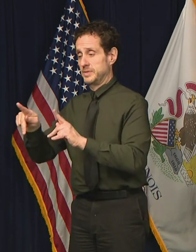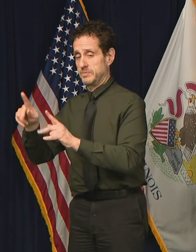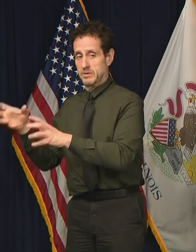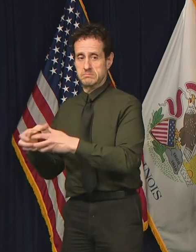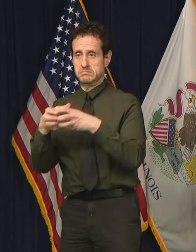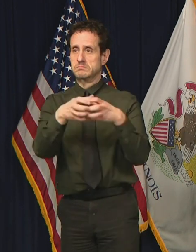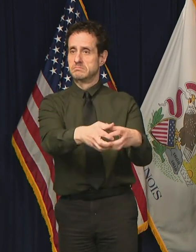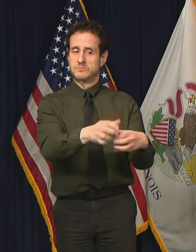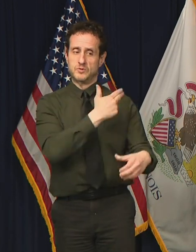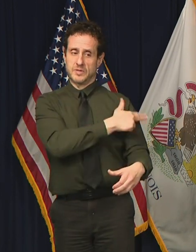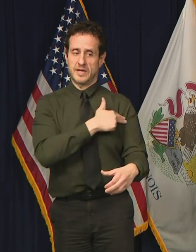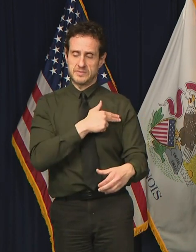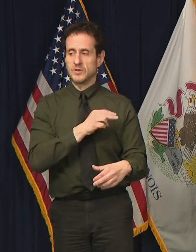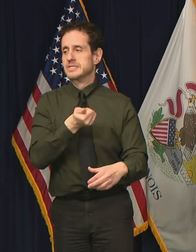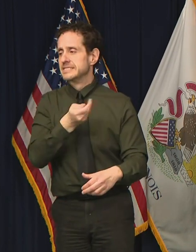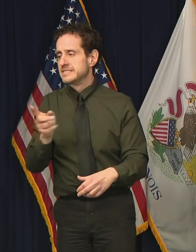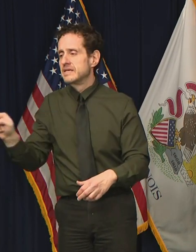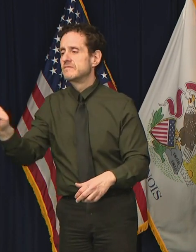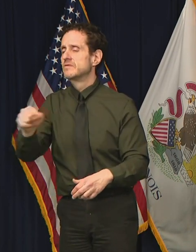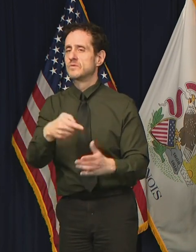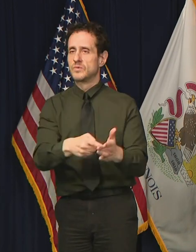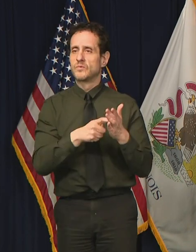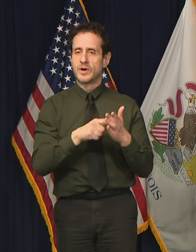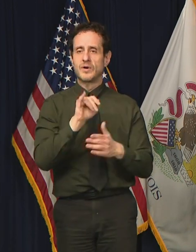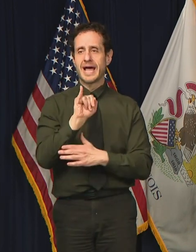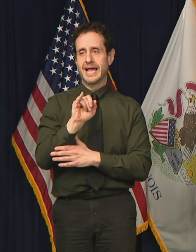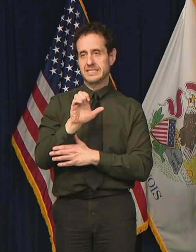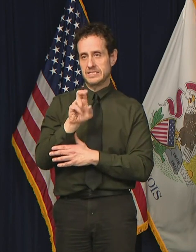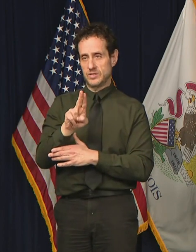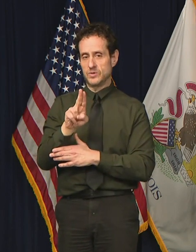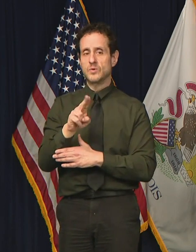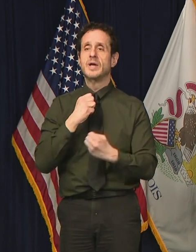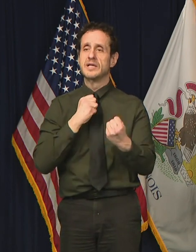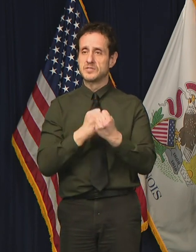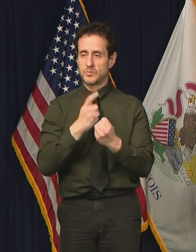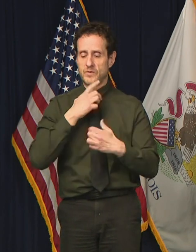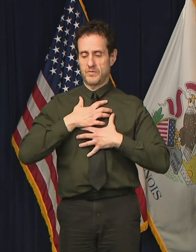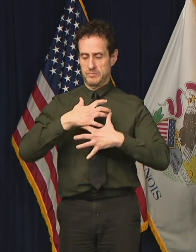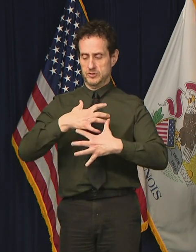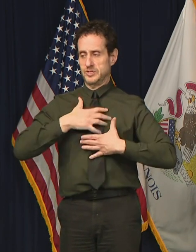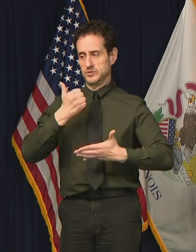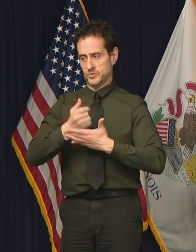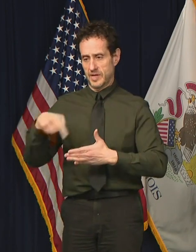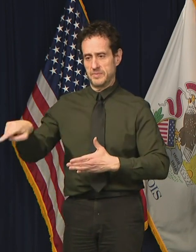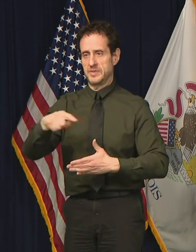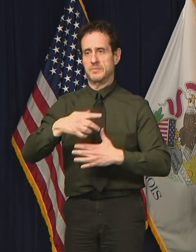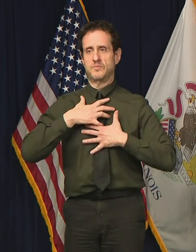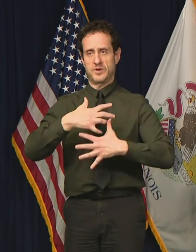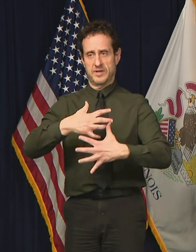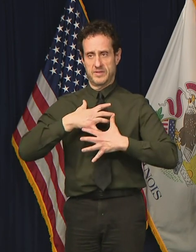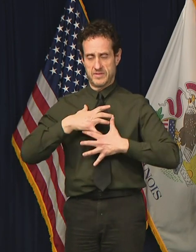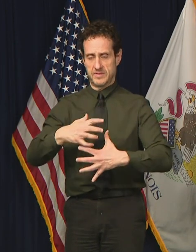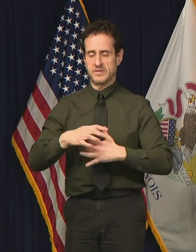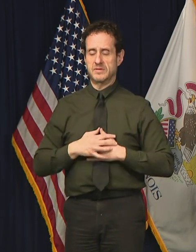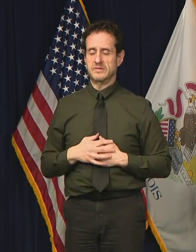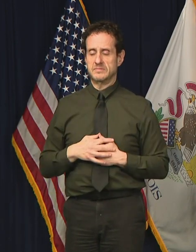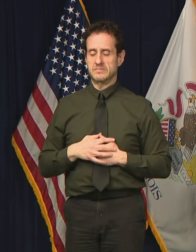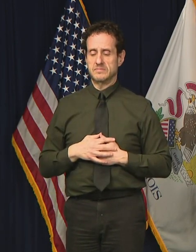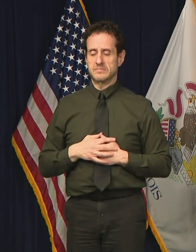requiring ICU and ventilator support. There are 77 additional